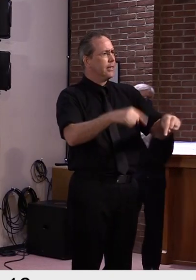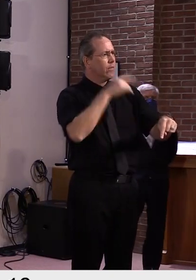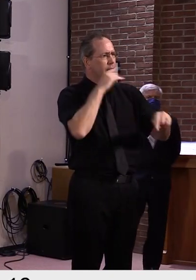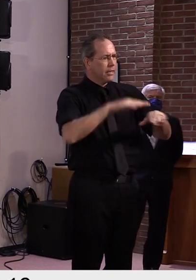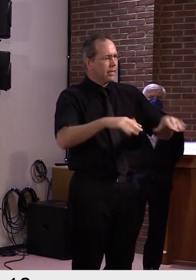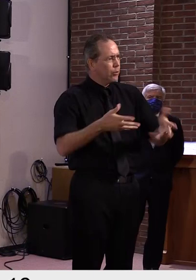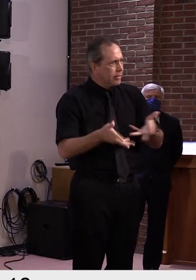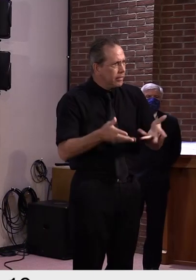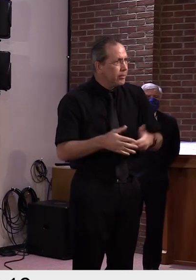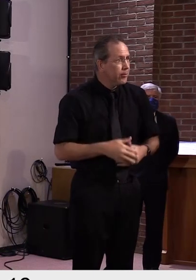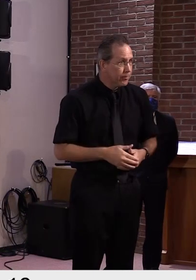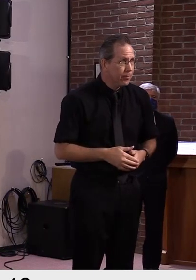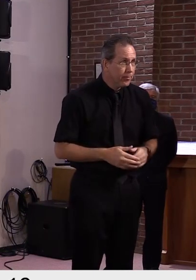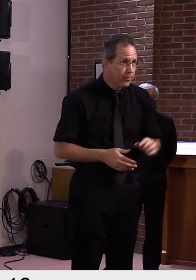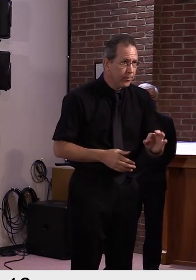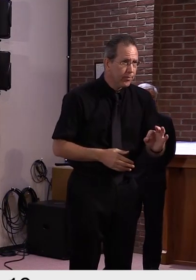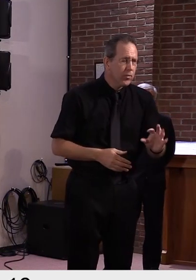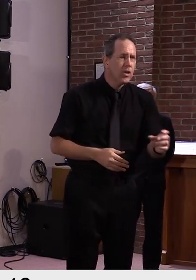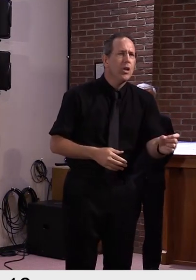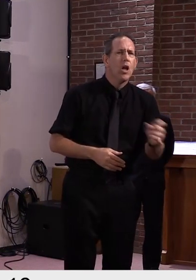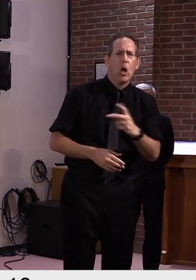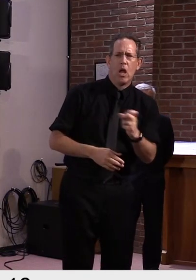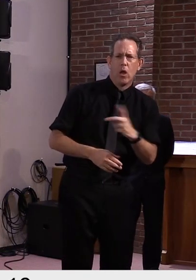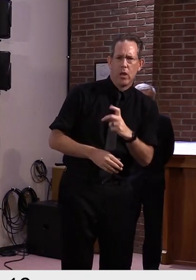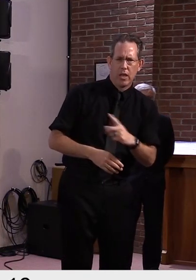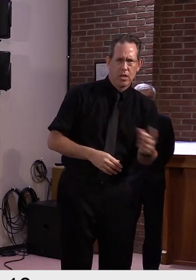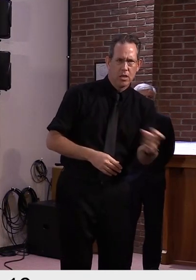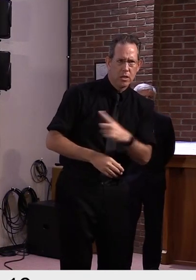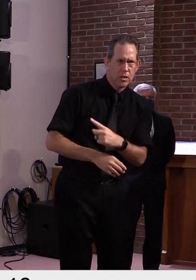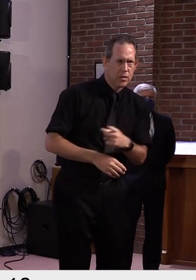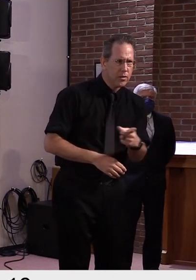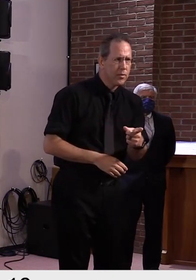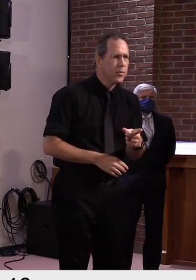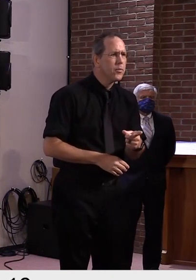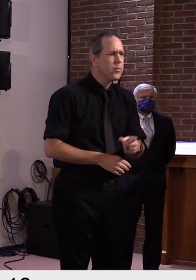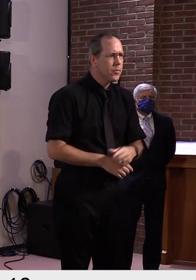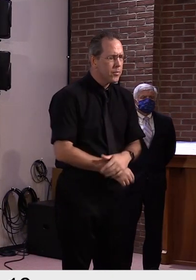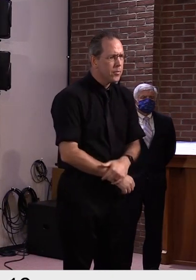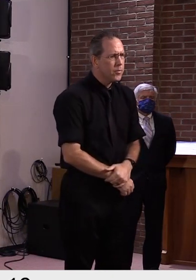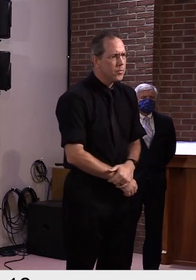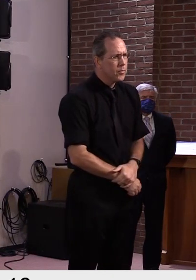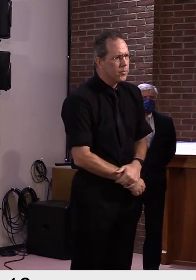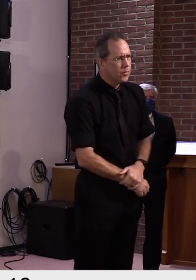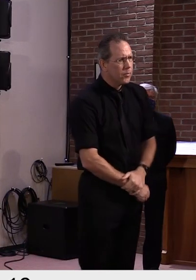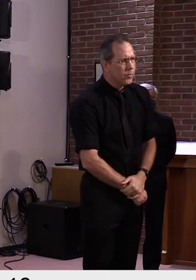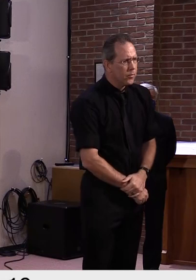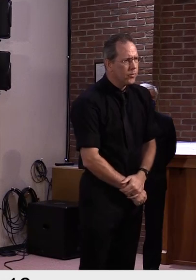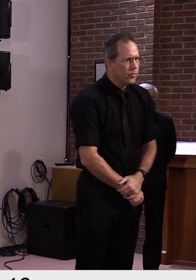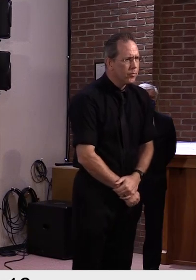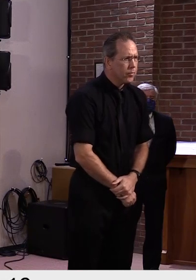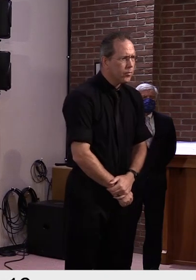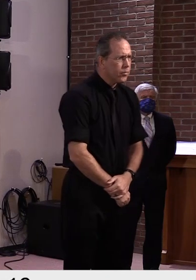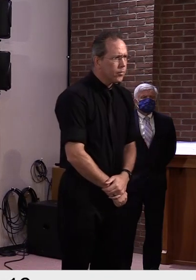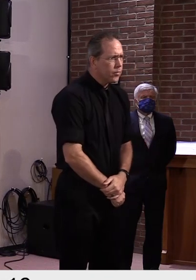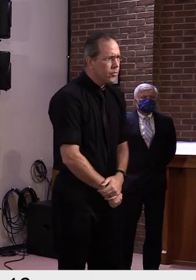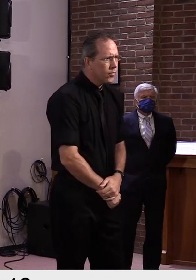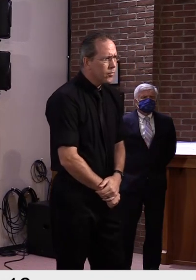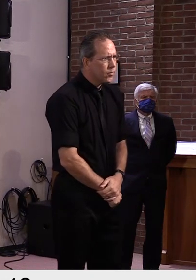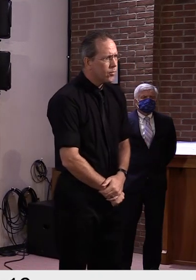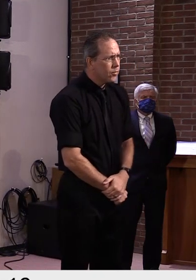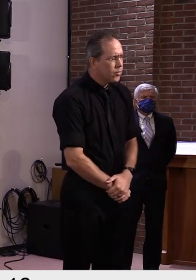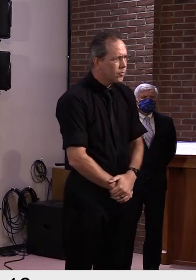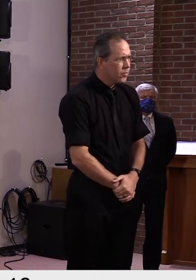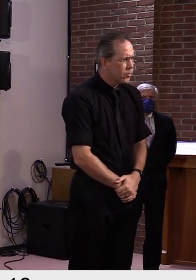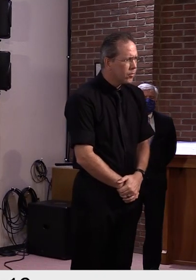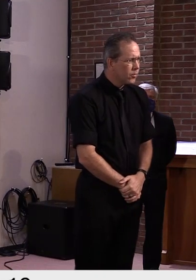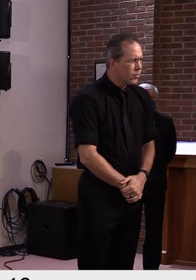or Mike, maybe, uh, Ariel Cuero says, uh, has, uh, pled today. Um, I think Mikey